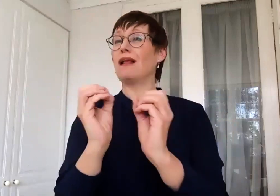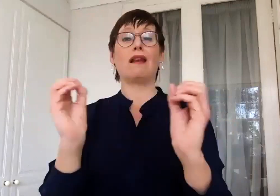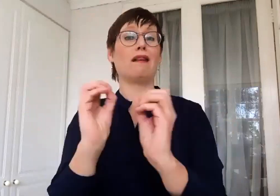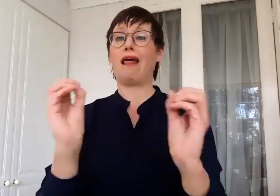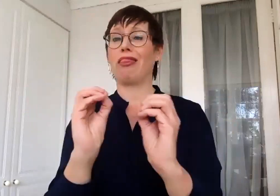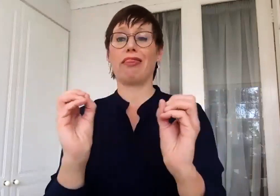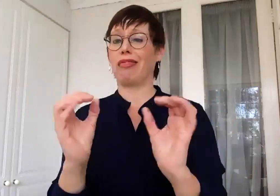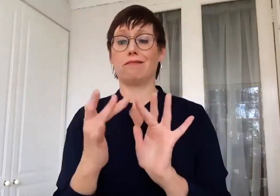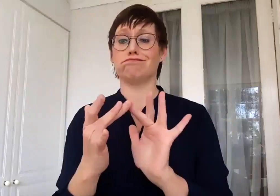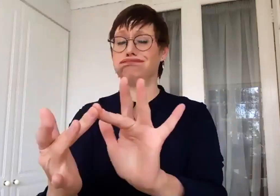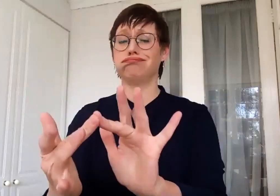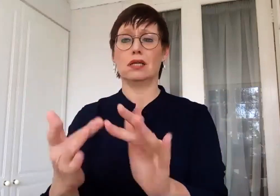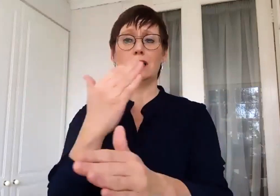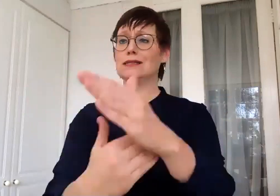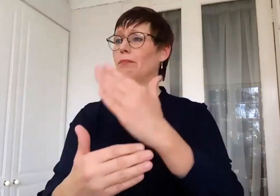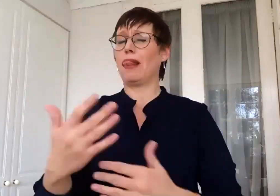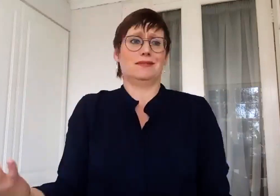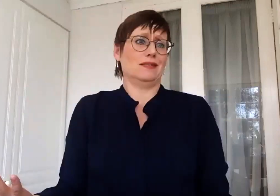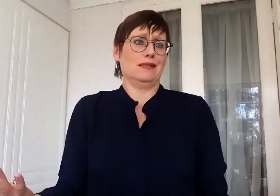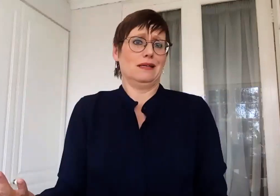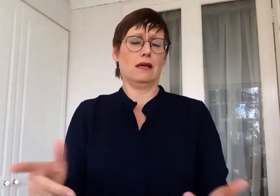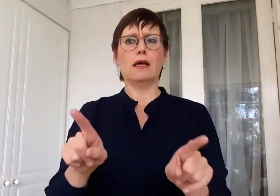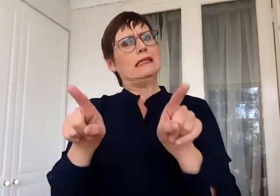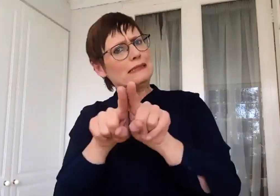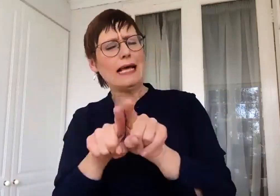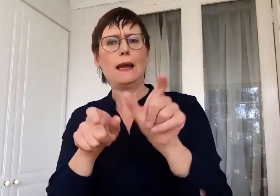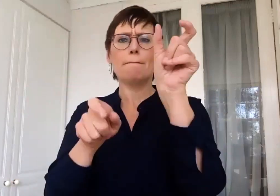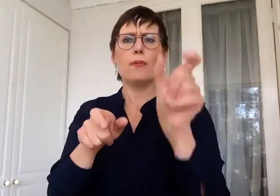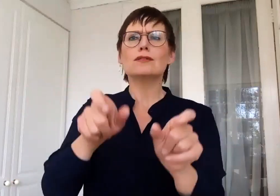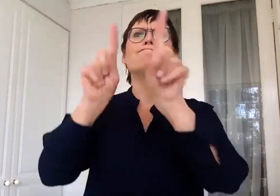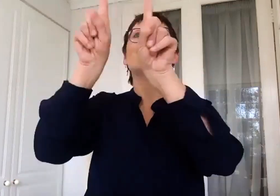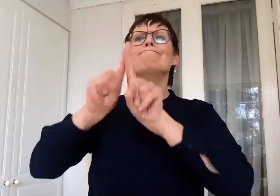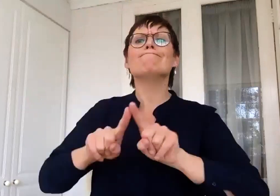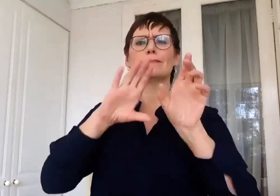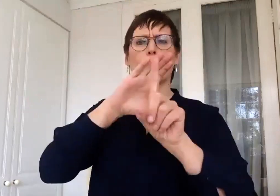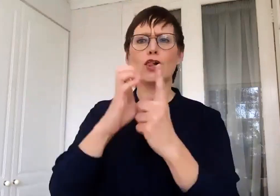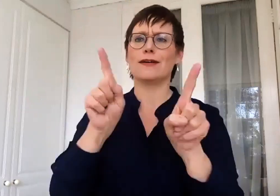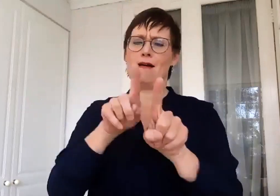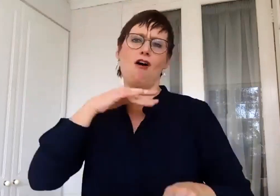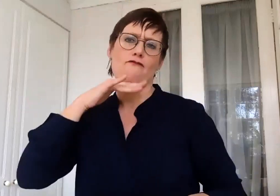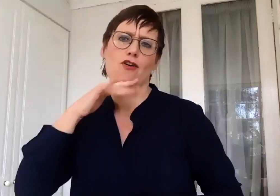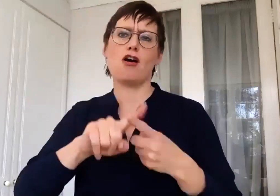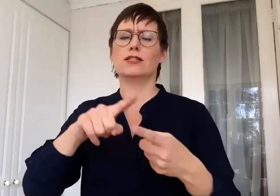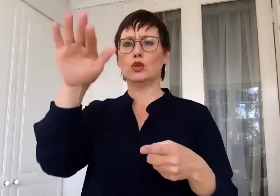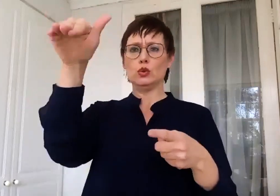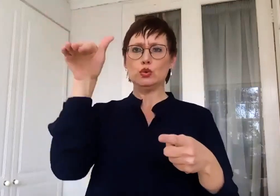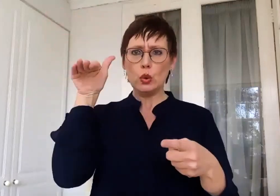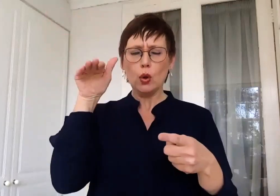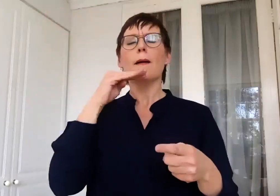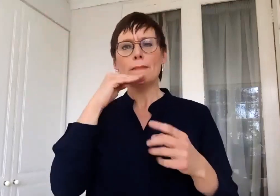It's just we are deaf as, know, you're Zulu with a capital Z, you're Afrikaans with a capital A. We're deaf with a capital D. South